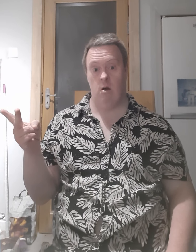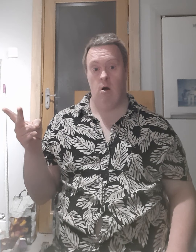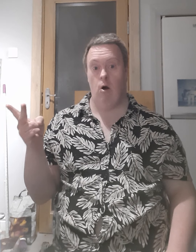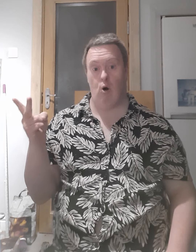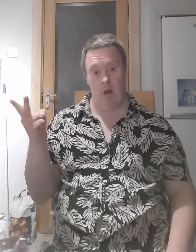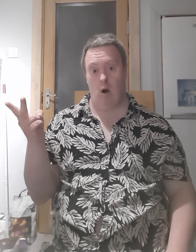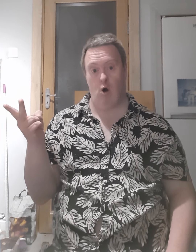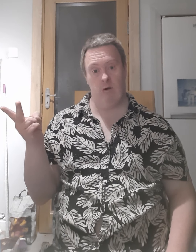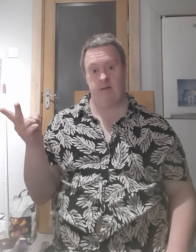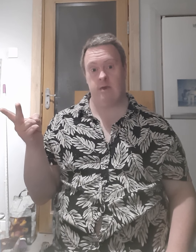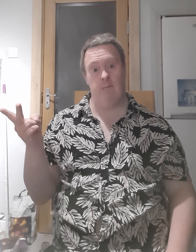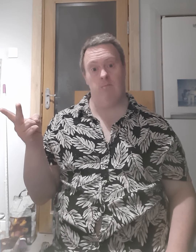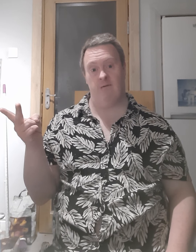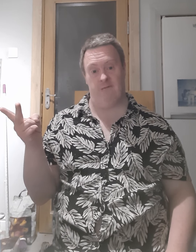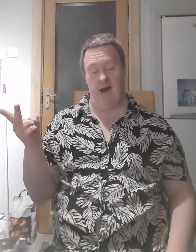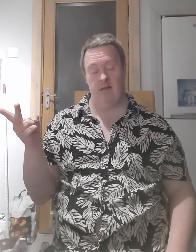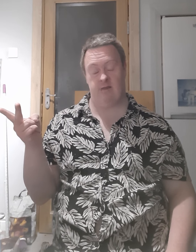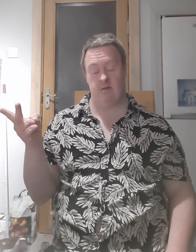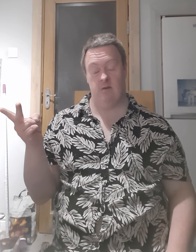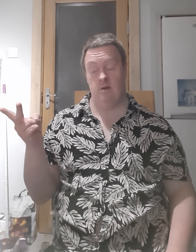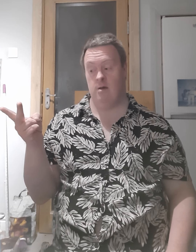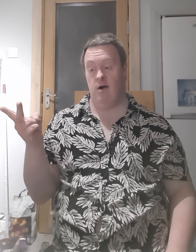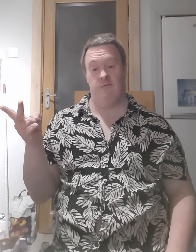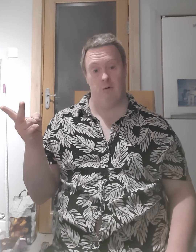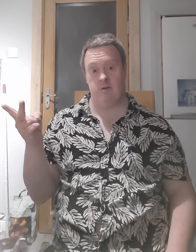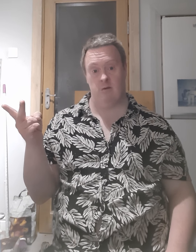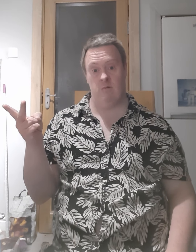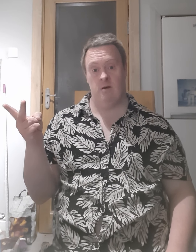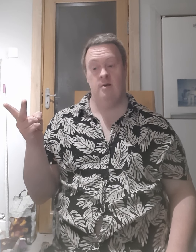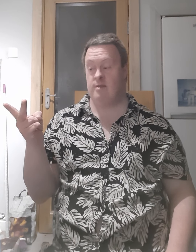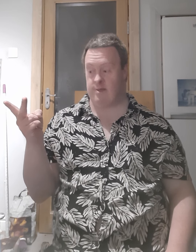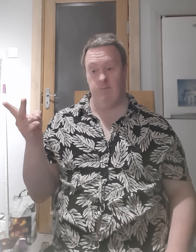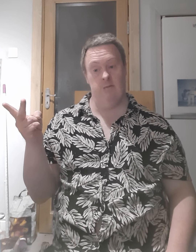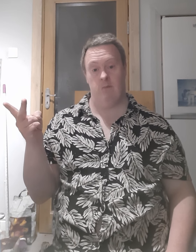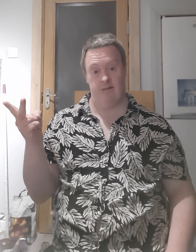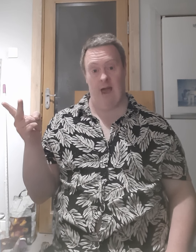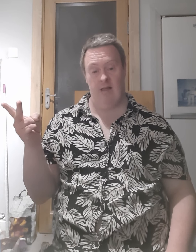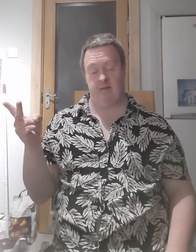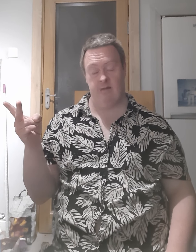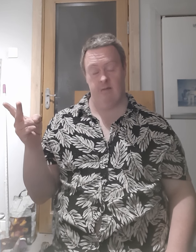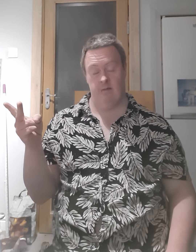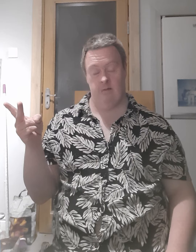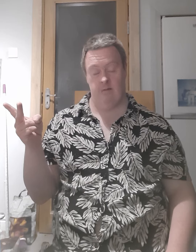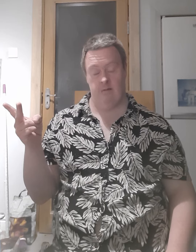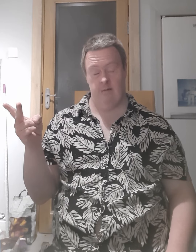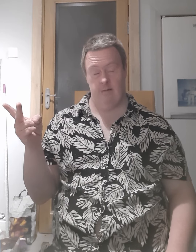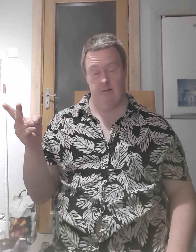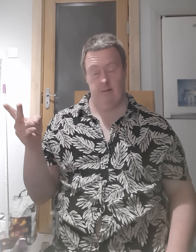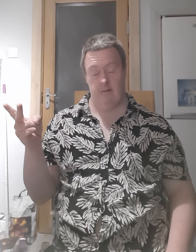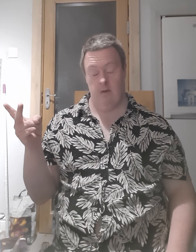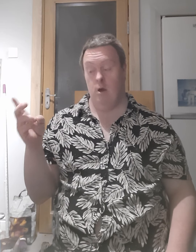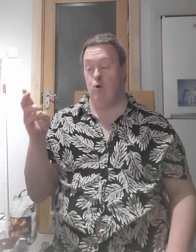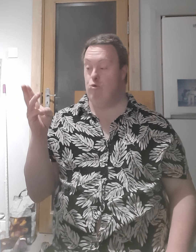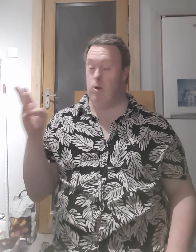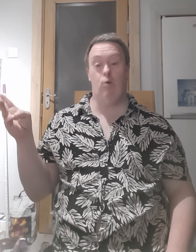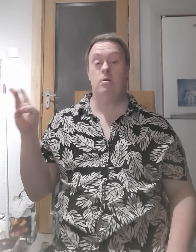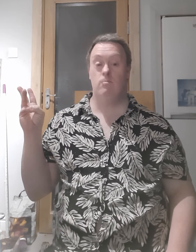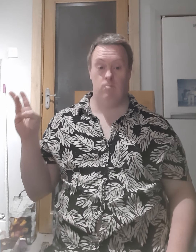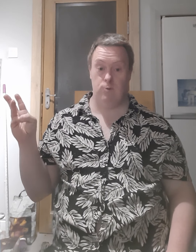I always keep up my fans. I've wanted them to see me my dancing. Real number